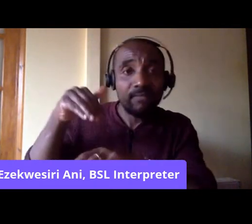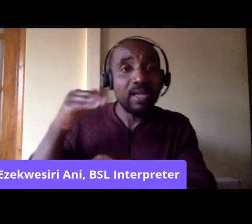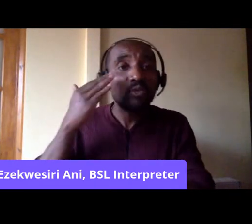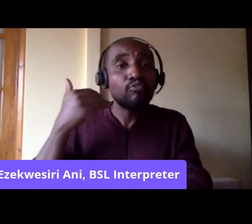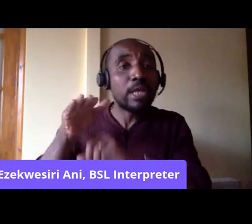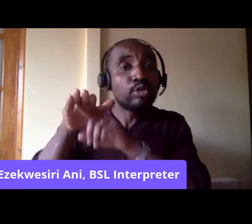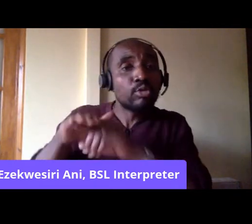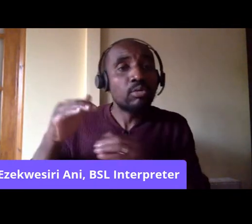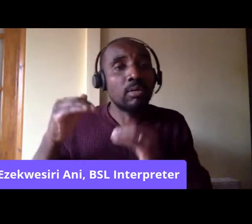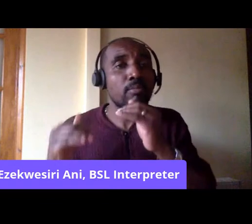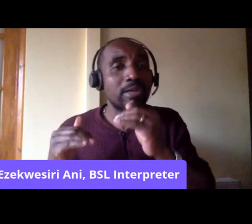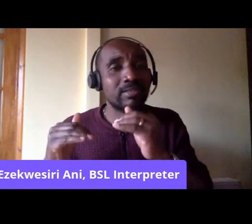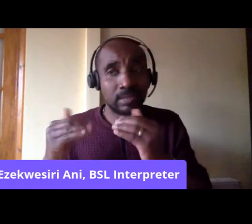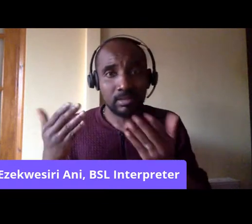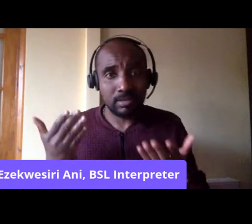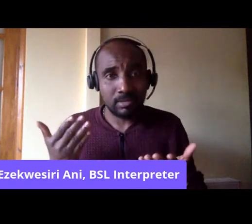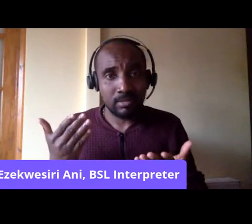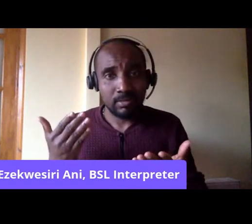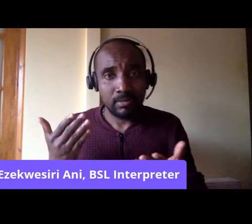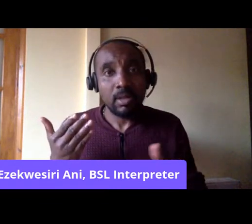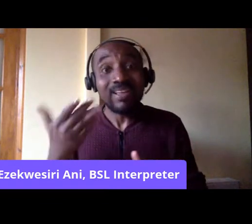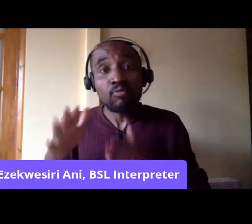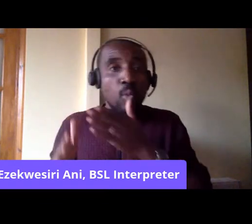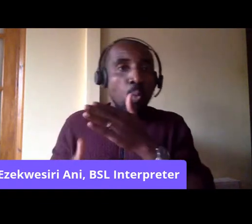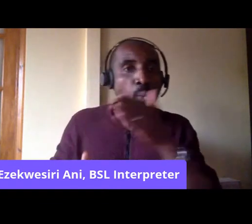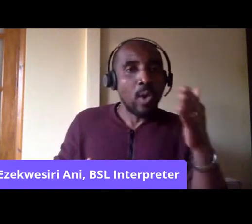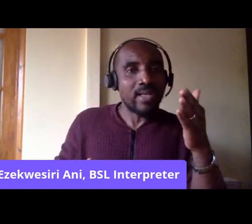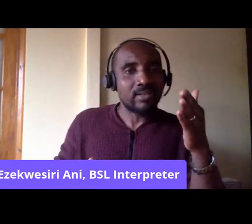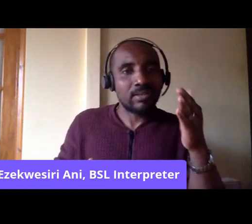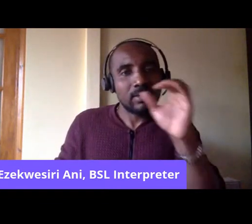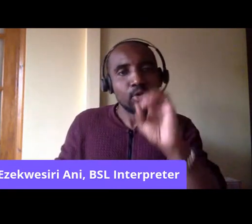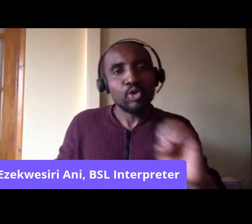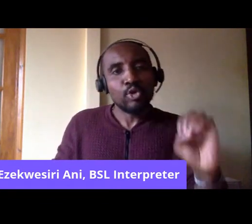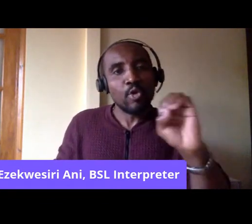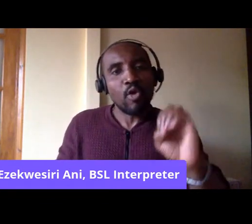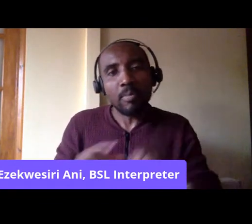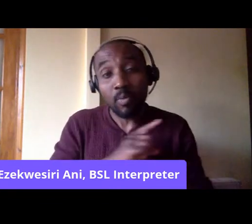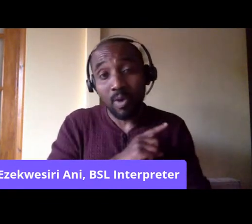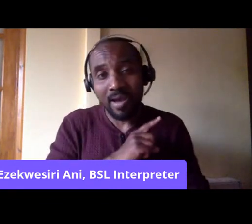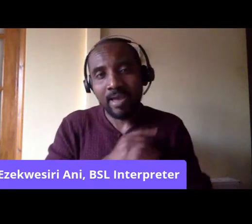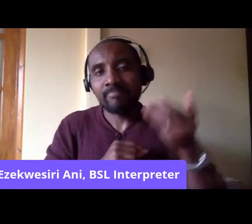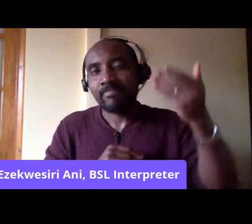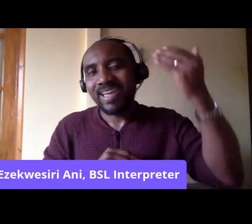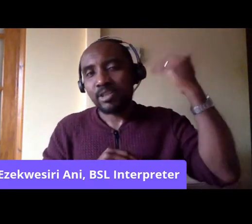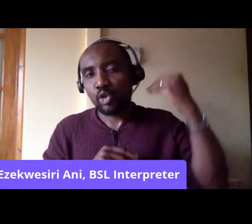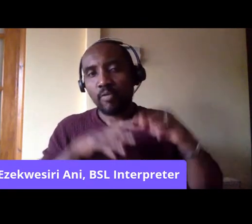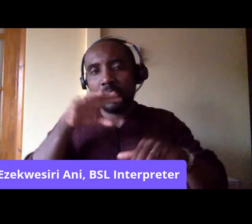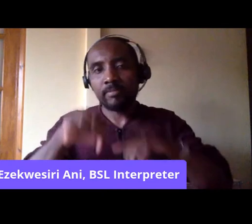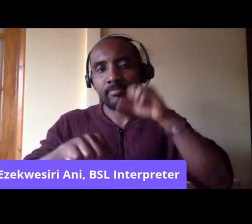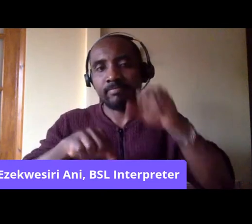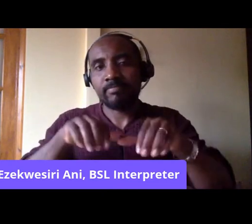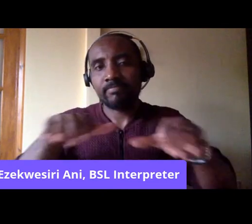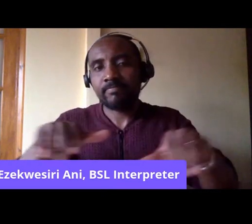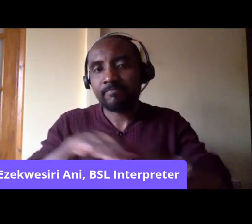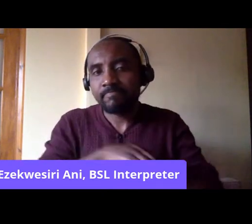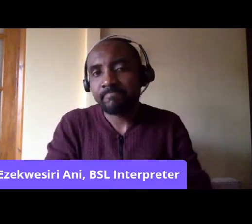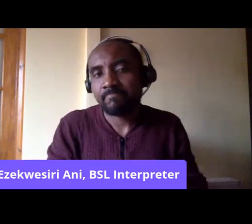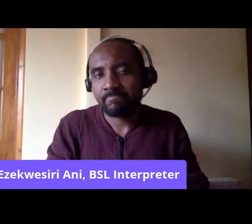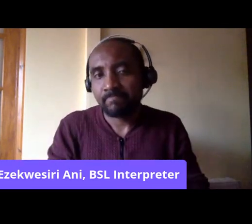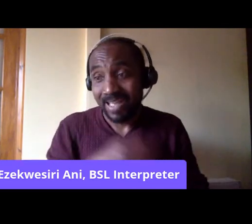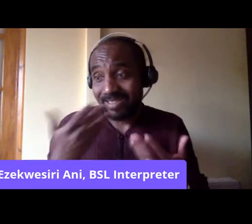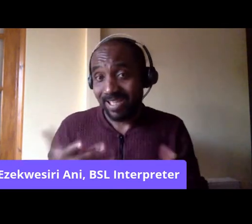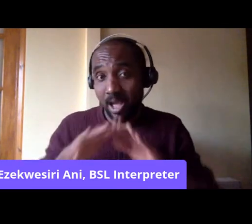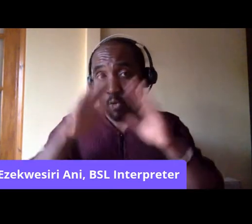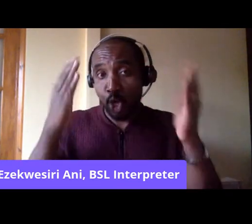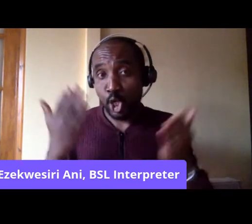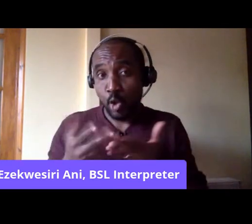and intolerance has come from the West and from Europe because of its historic position at this moment in time in the global economy.